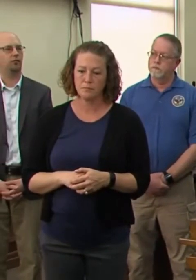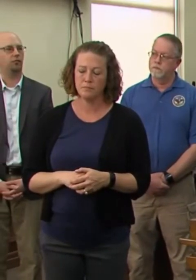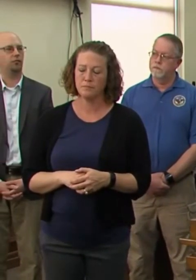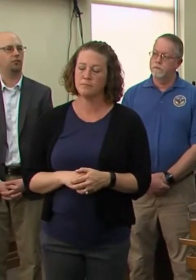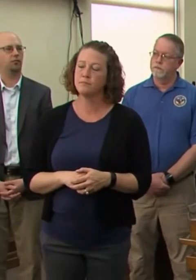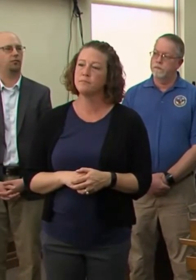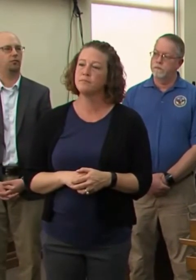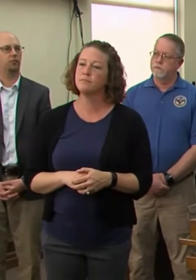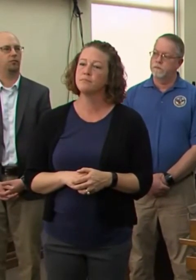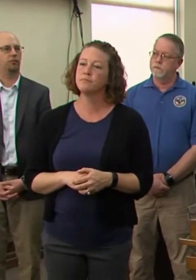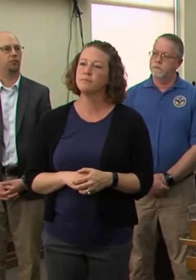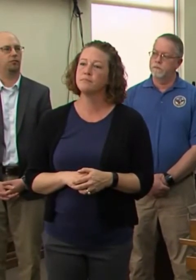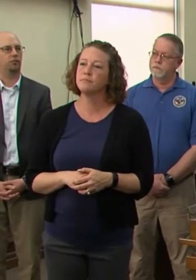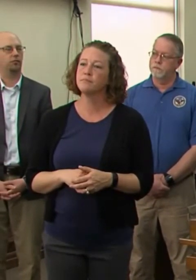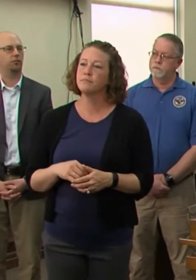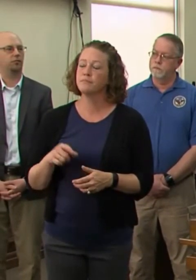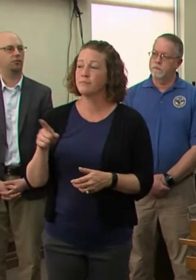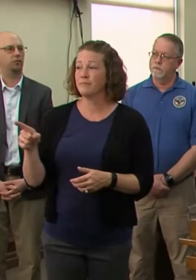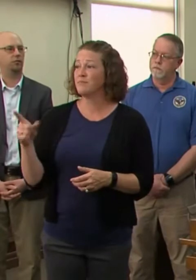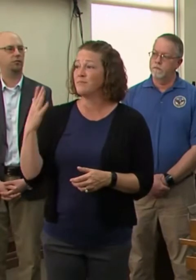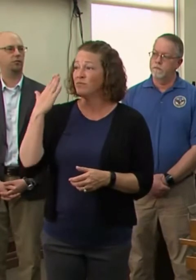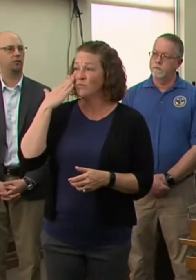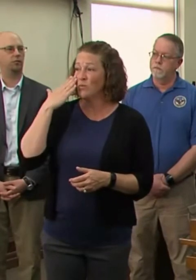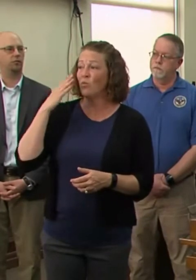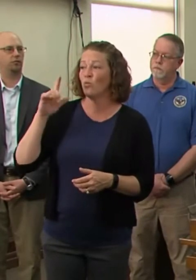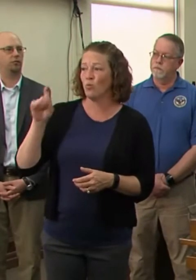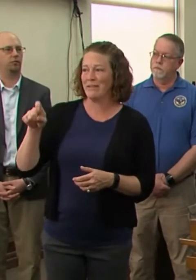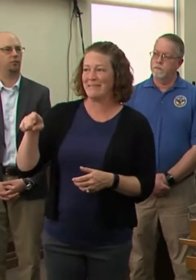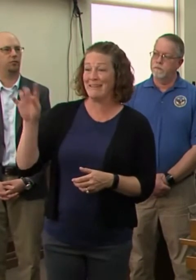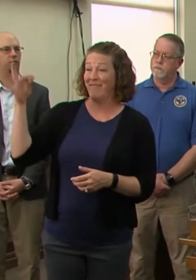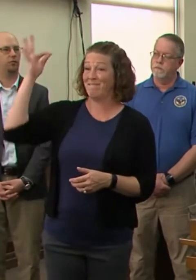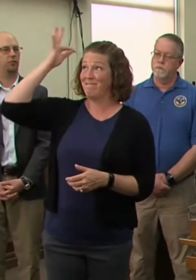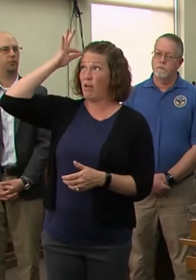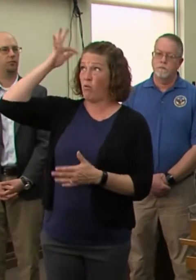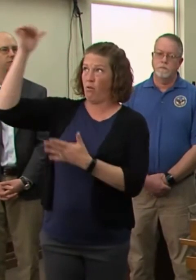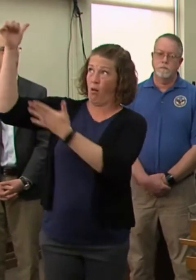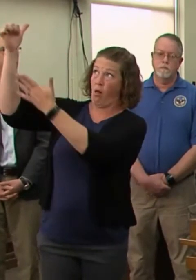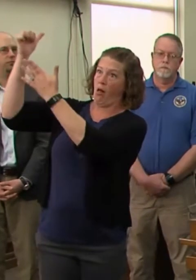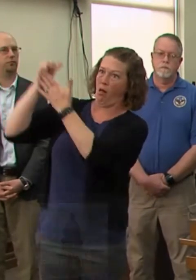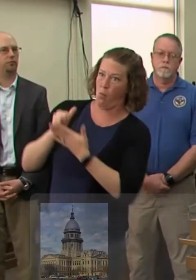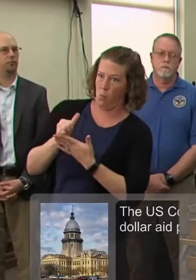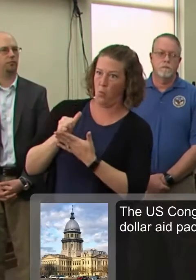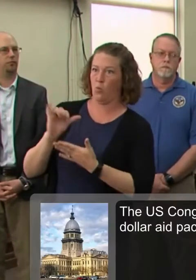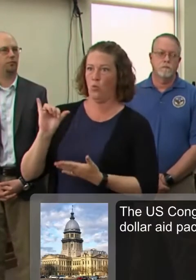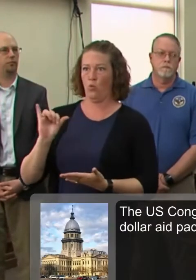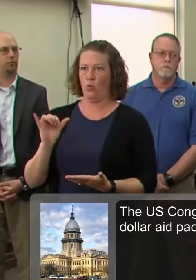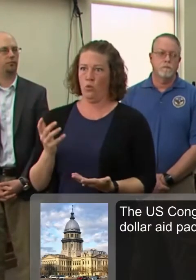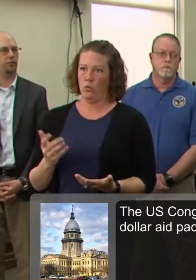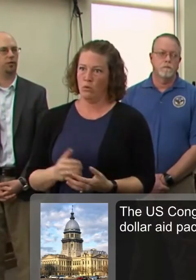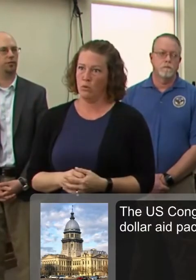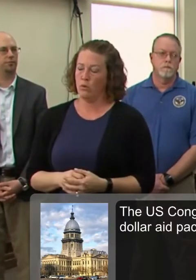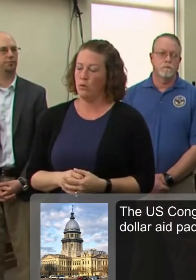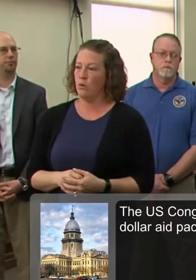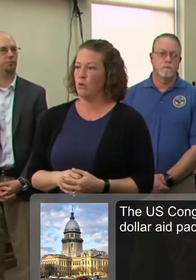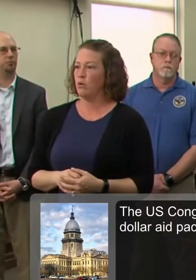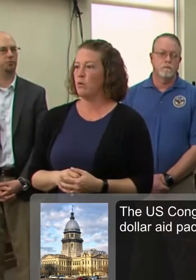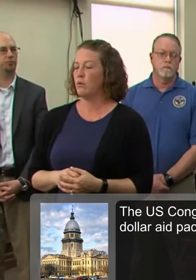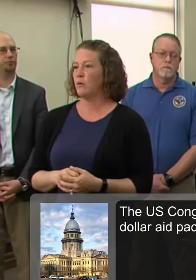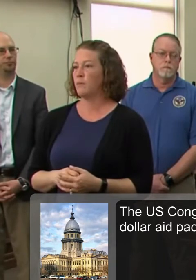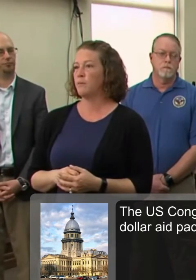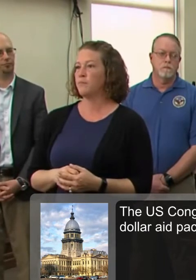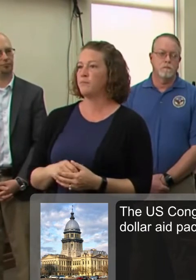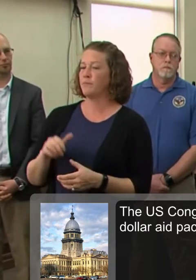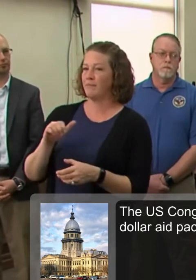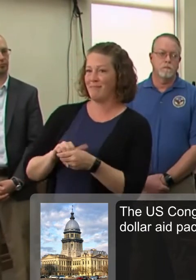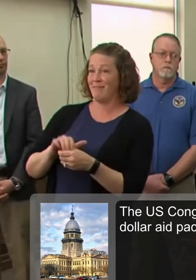this is something we need help from the federal government for too. And so we've asked that in the package that